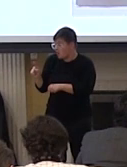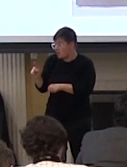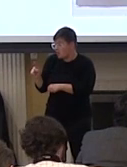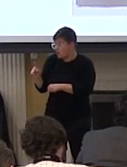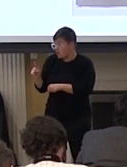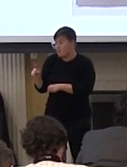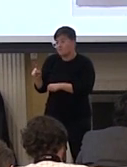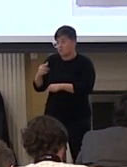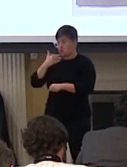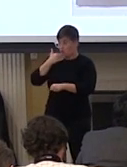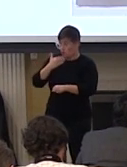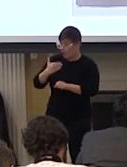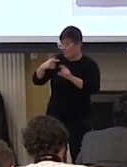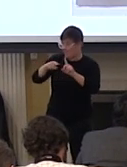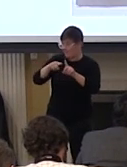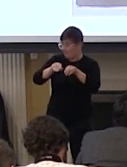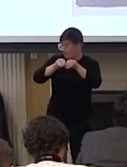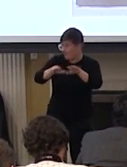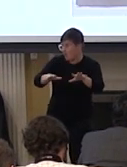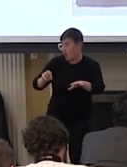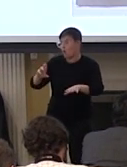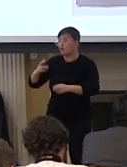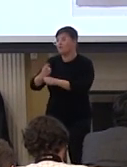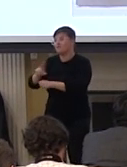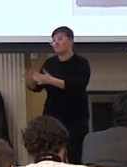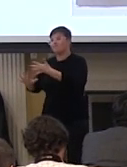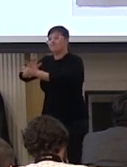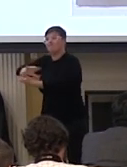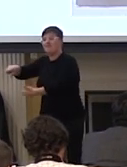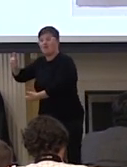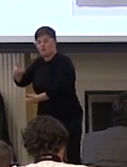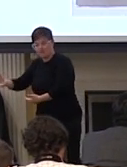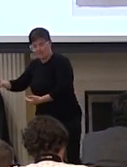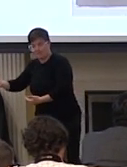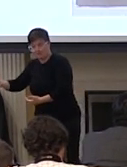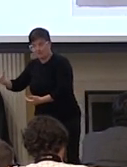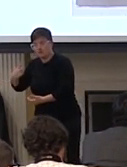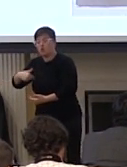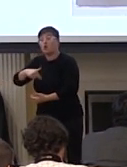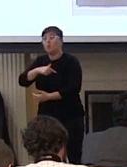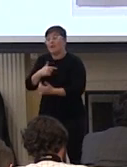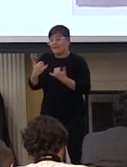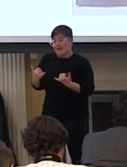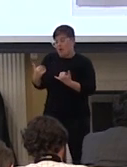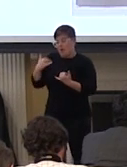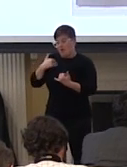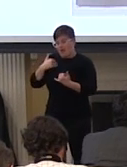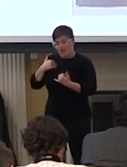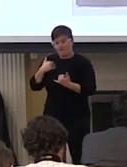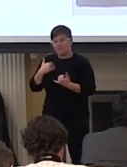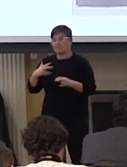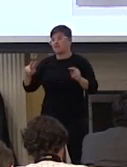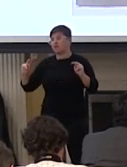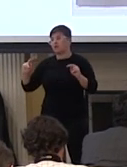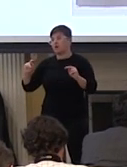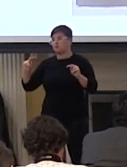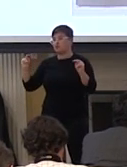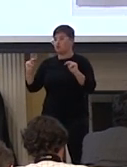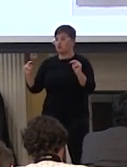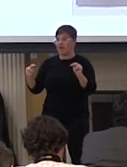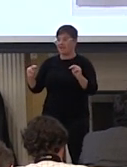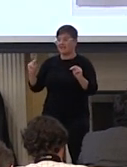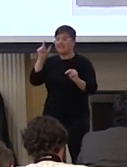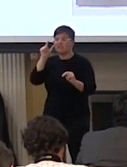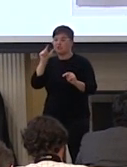greater good or be used for other things and we just had uh this internet neutrality things be taken